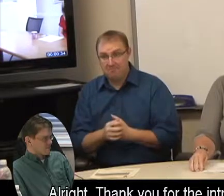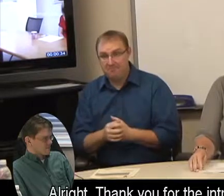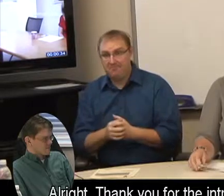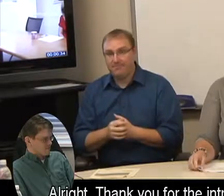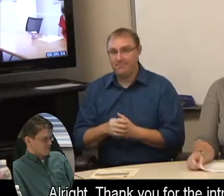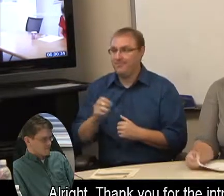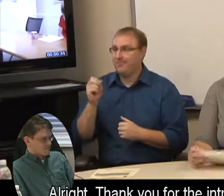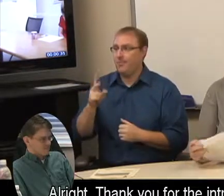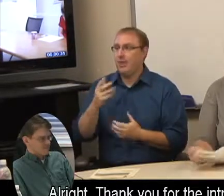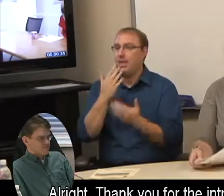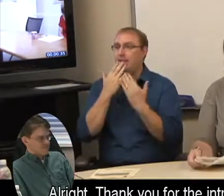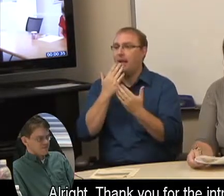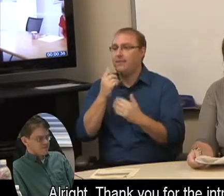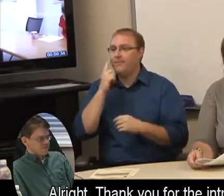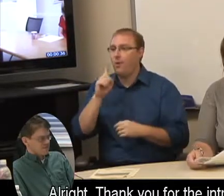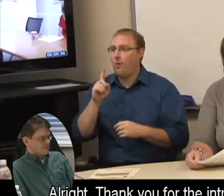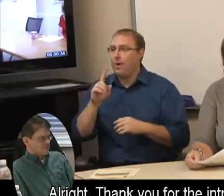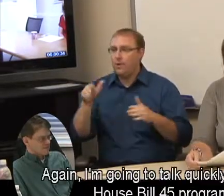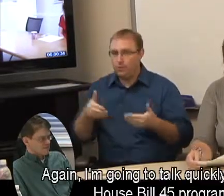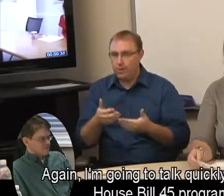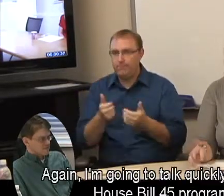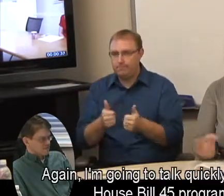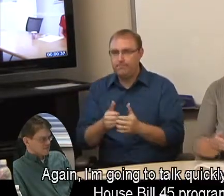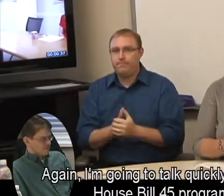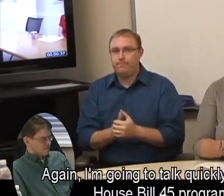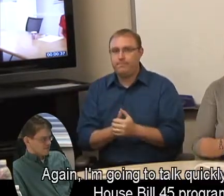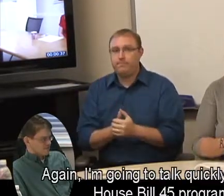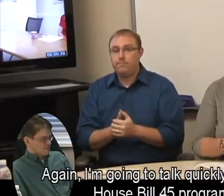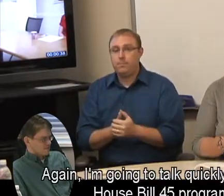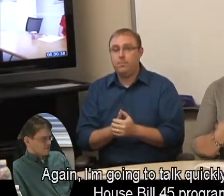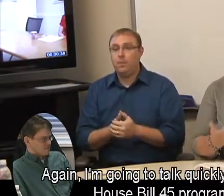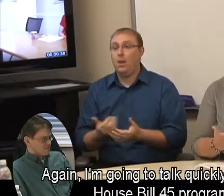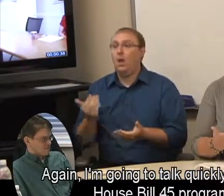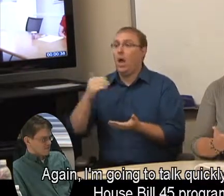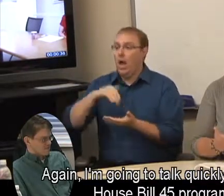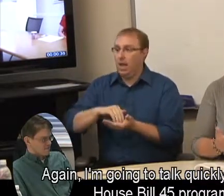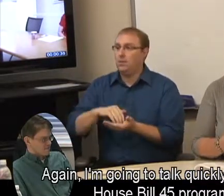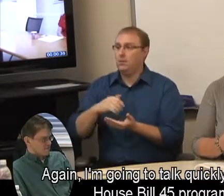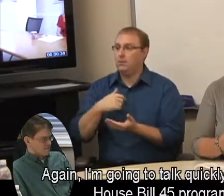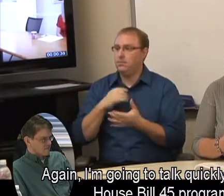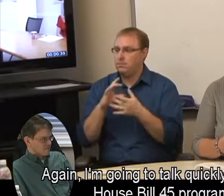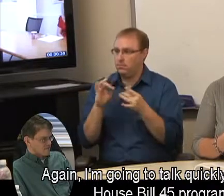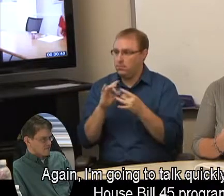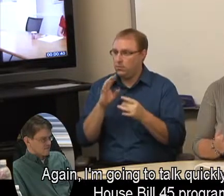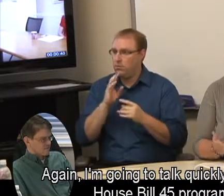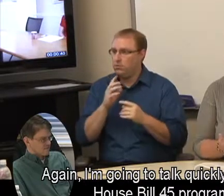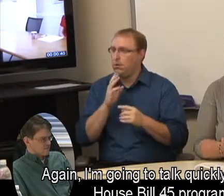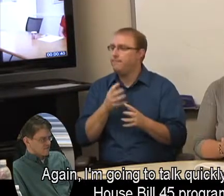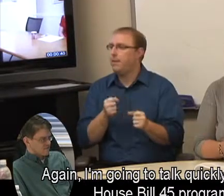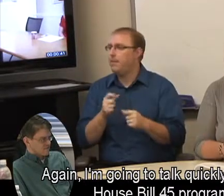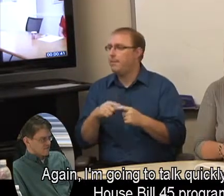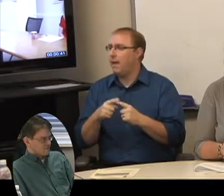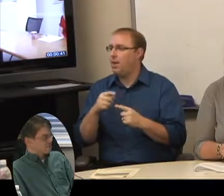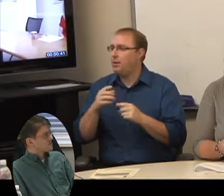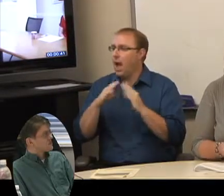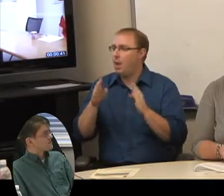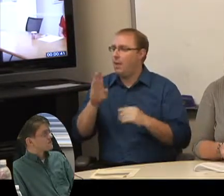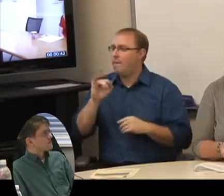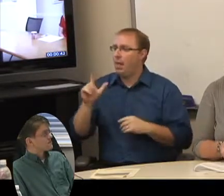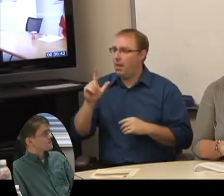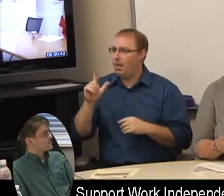All right. Thank you for the introduction. Again, I'm going to talk quickly about the House Bill 45